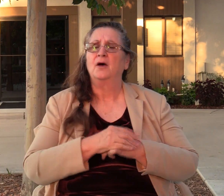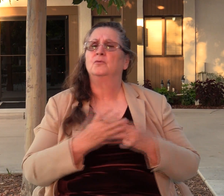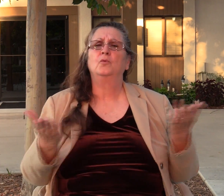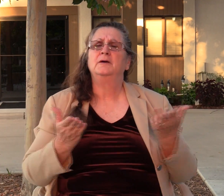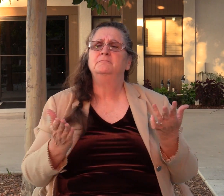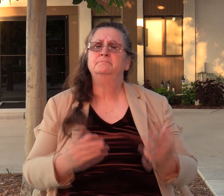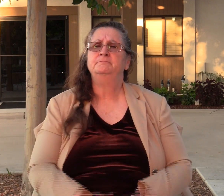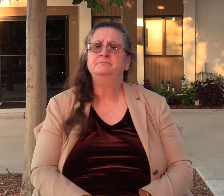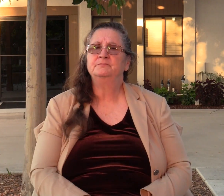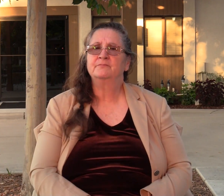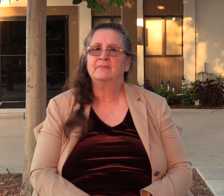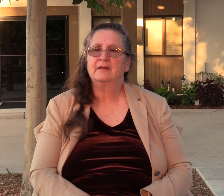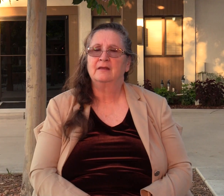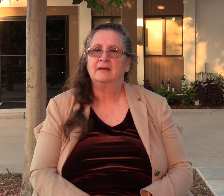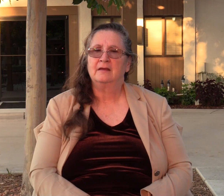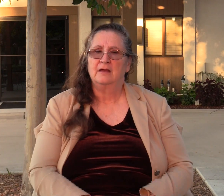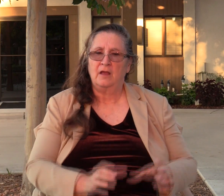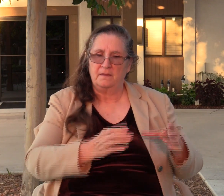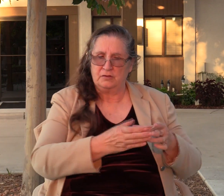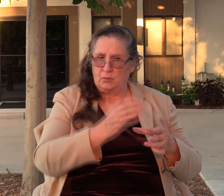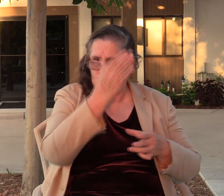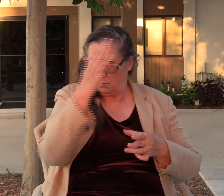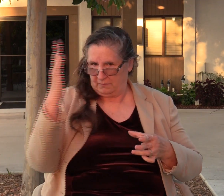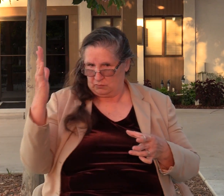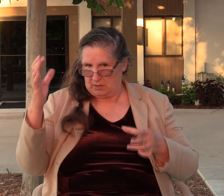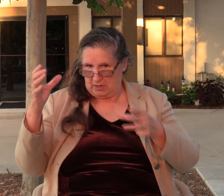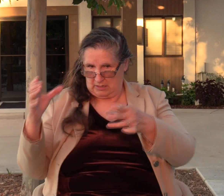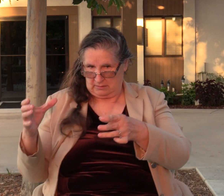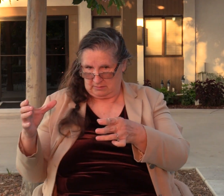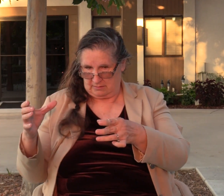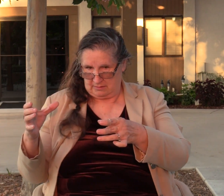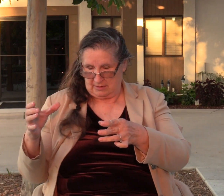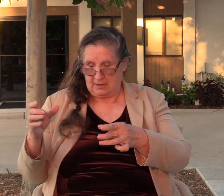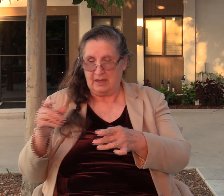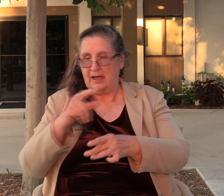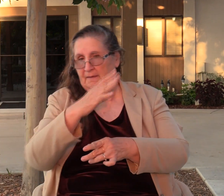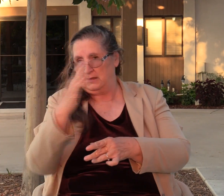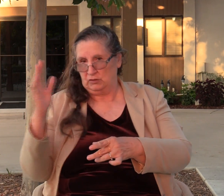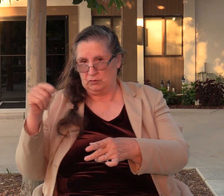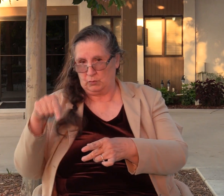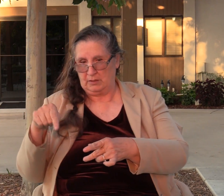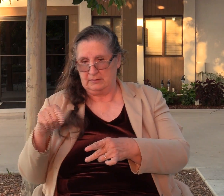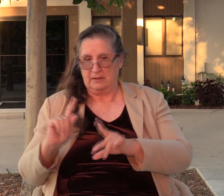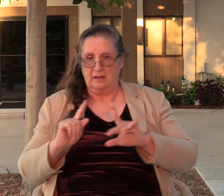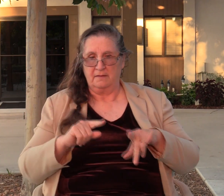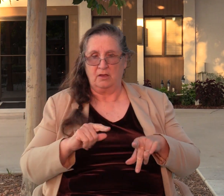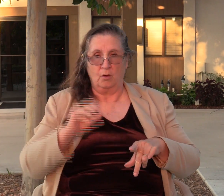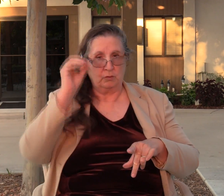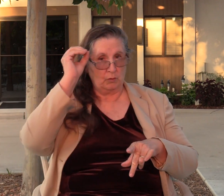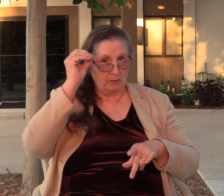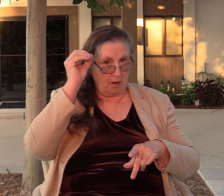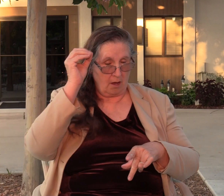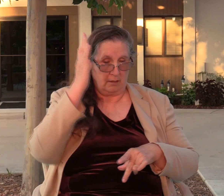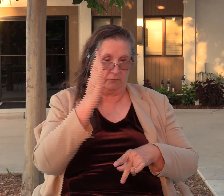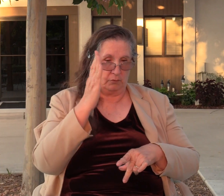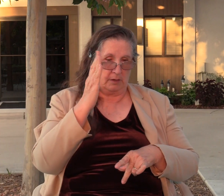We're told there's a group of trees. A group of trees. And these trees, they go to an olive tree and ask it to rain over them.